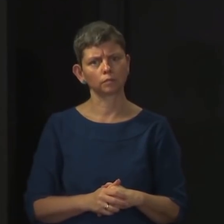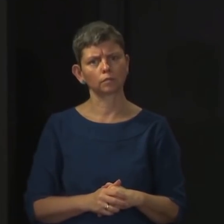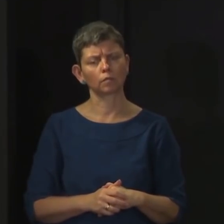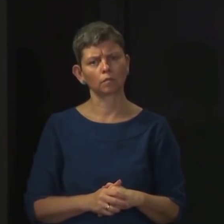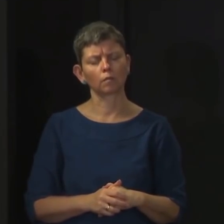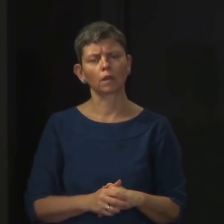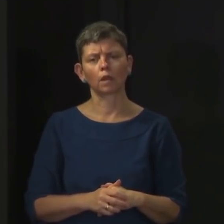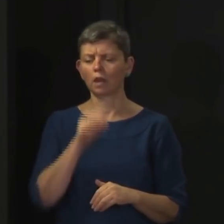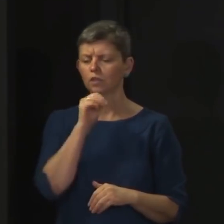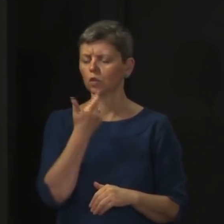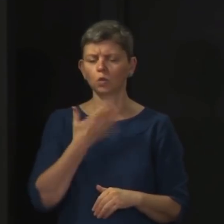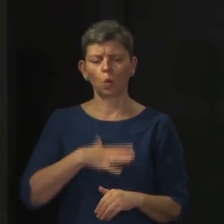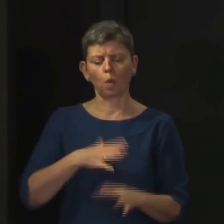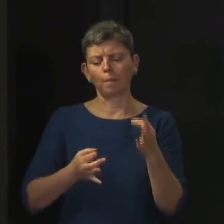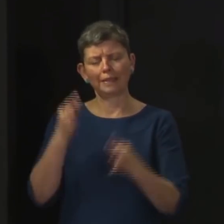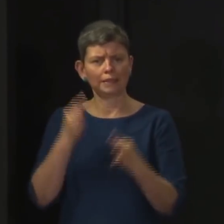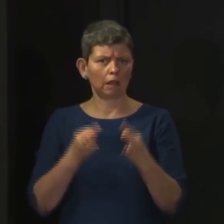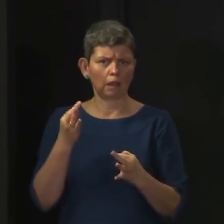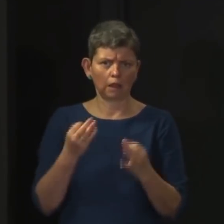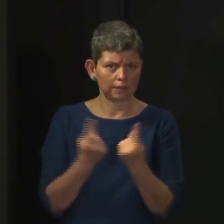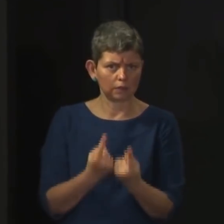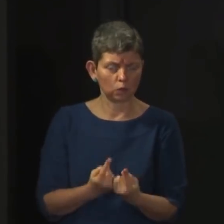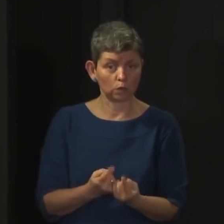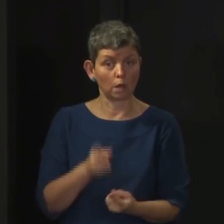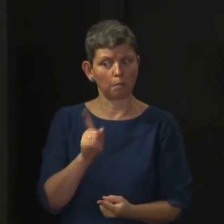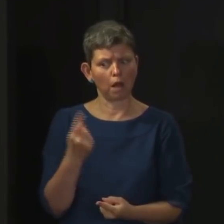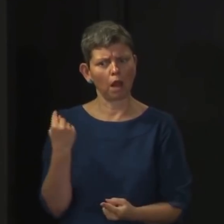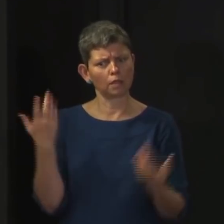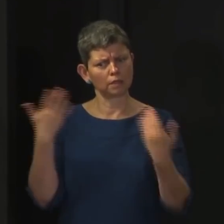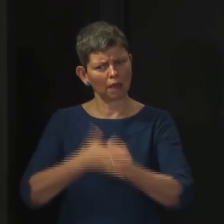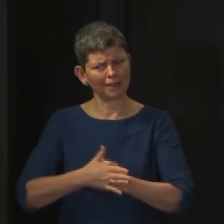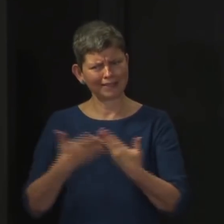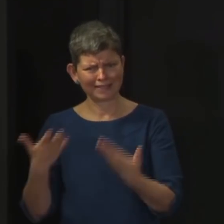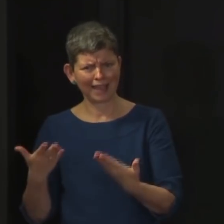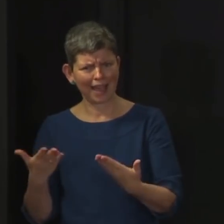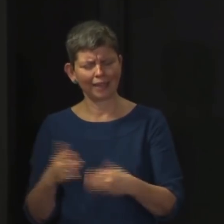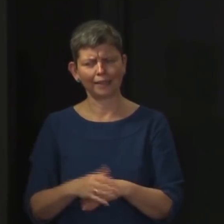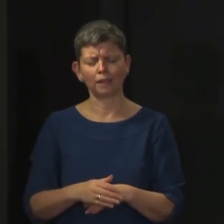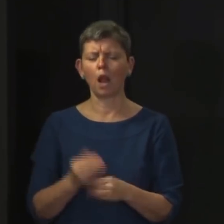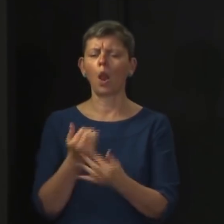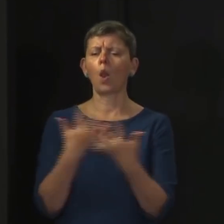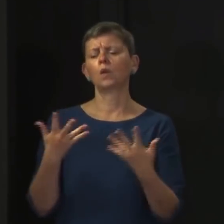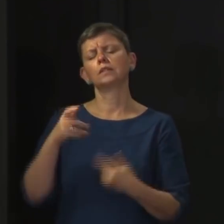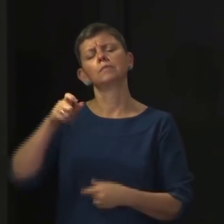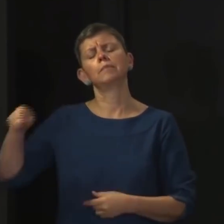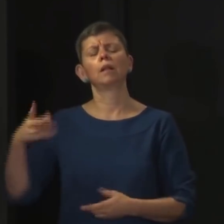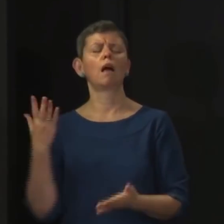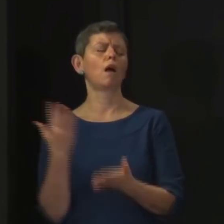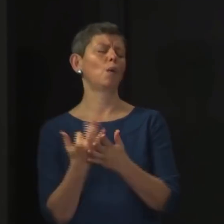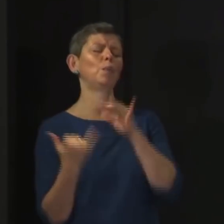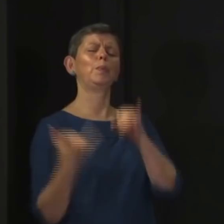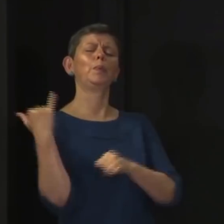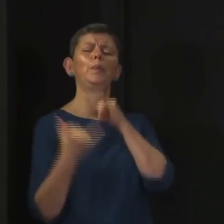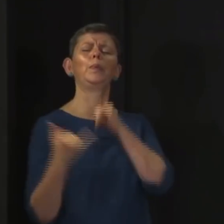here, except to say that some of the people I hear last night and today, full of self-righteous criticism of the